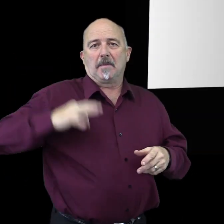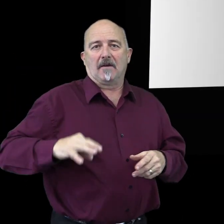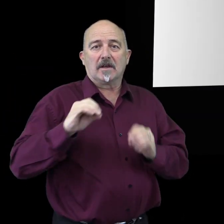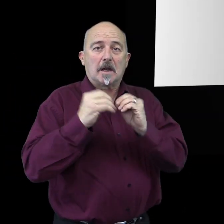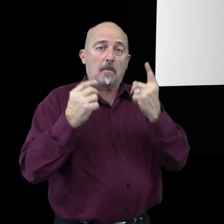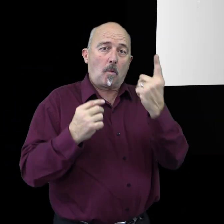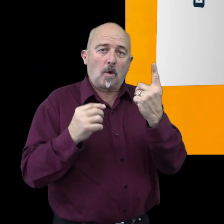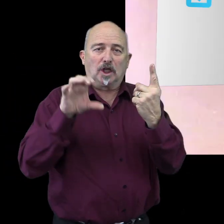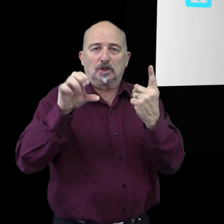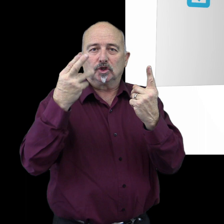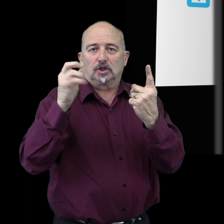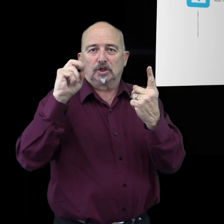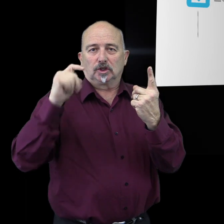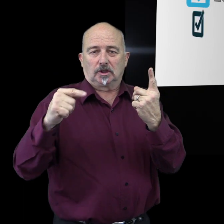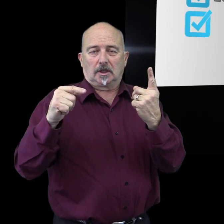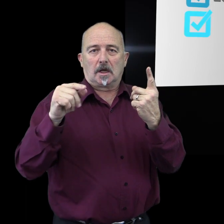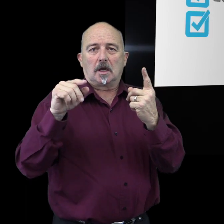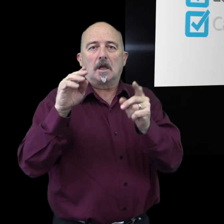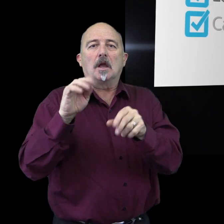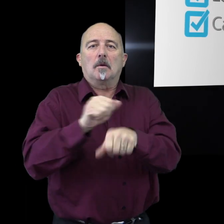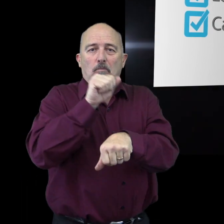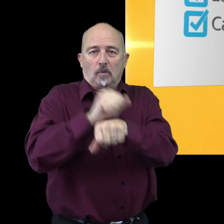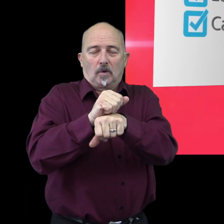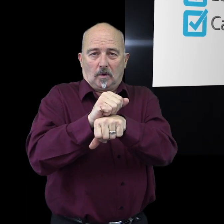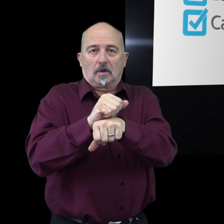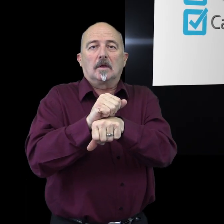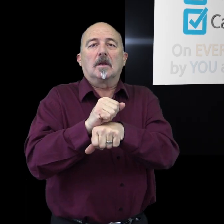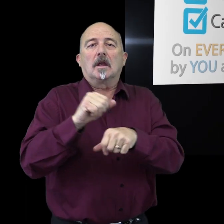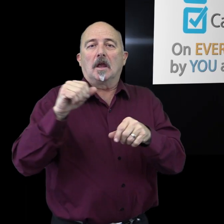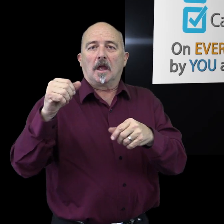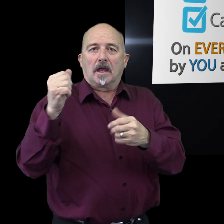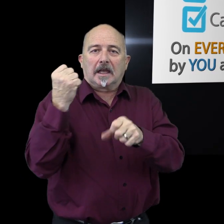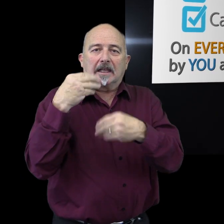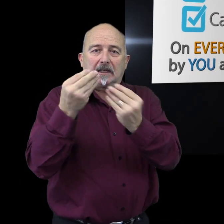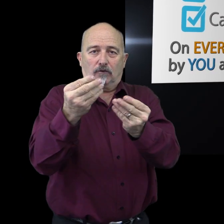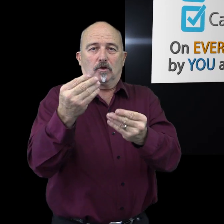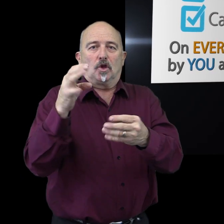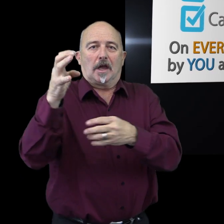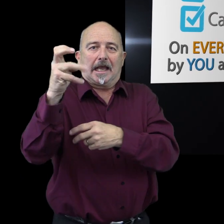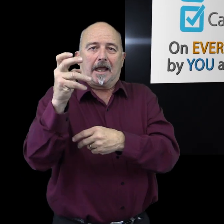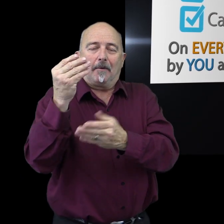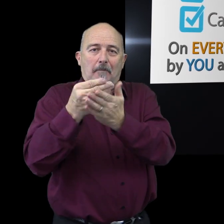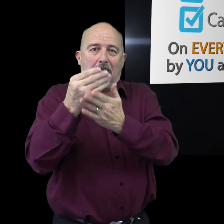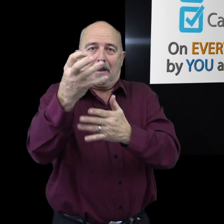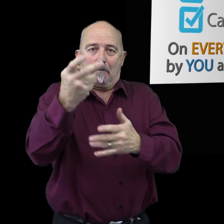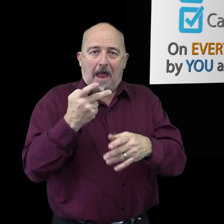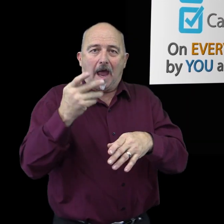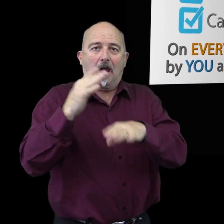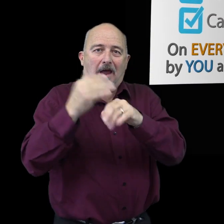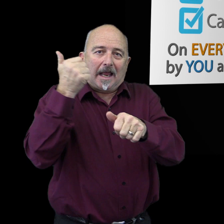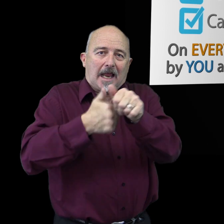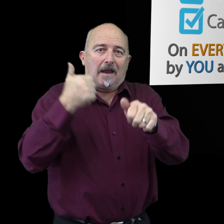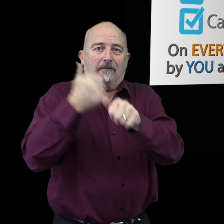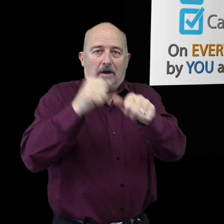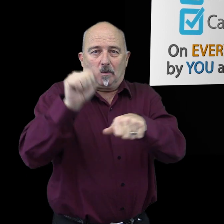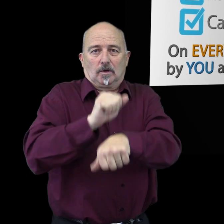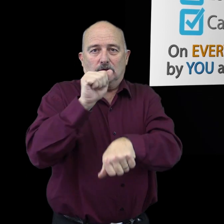-ching booking engine. Lowest prices and cash back on every booking made by you and your friends.